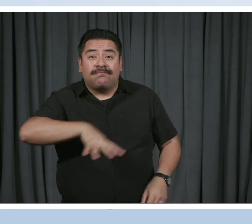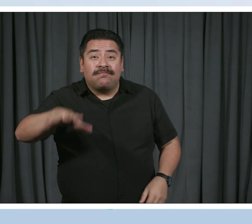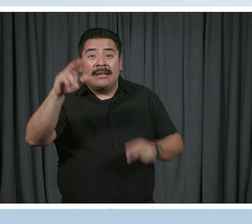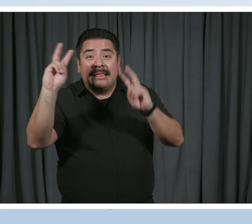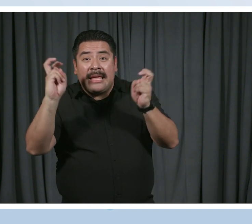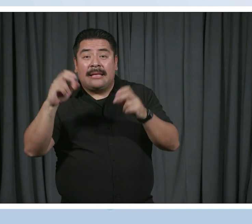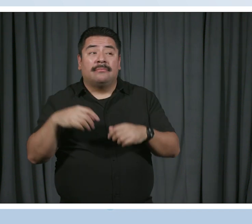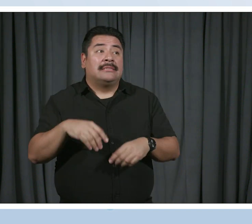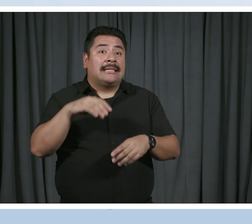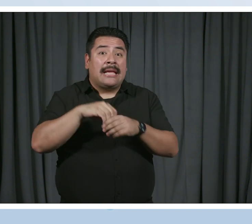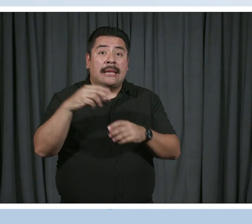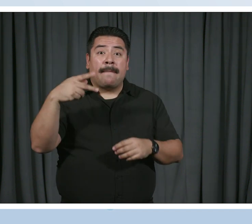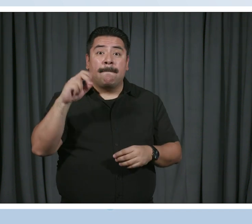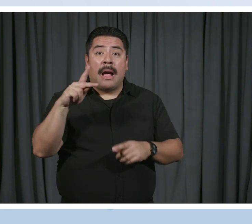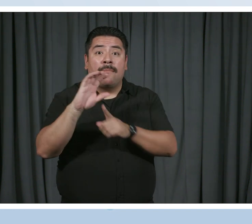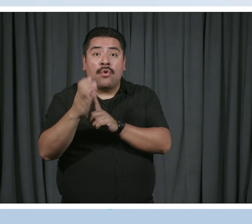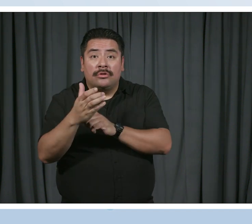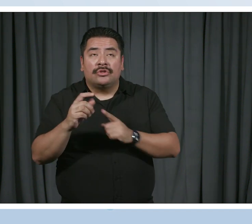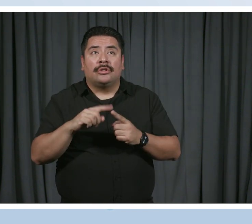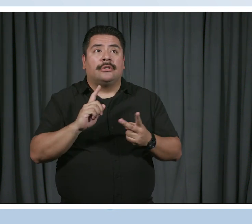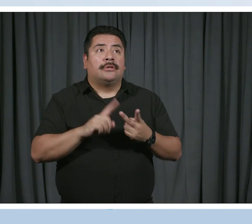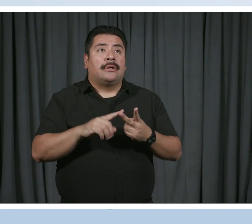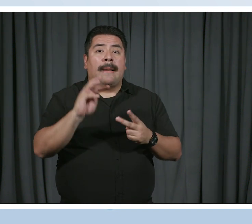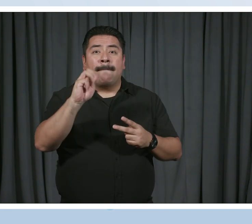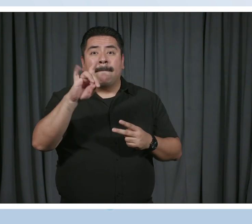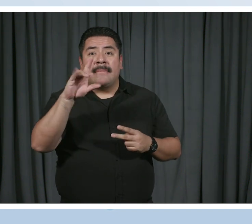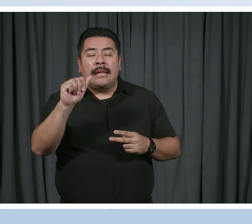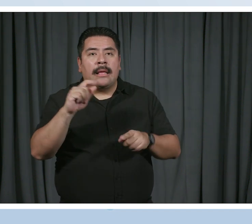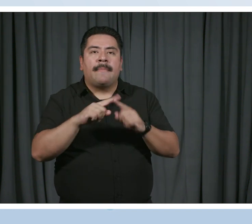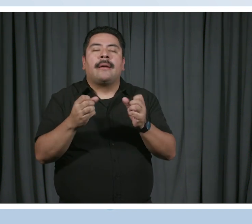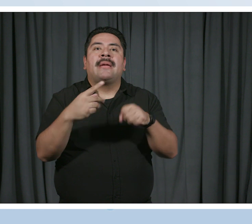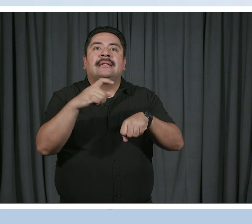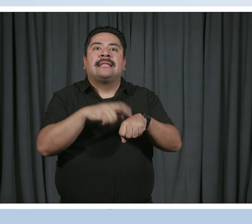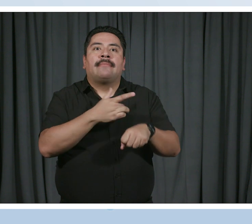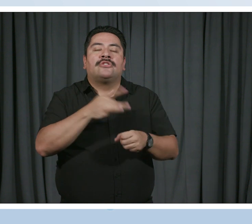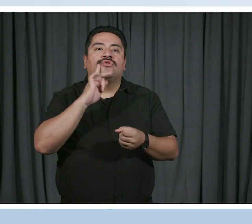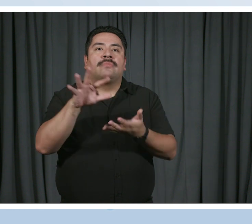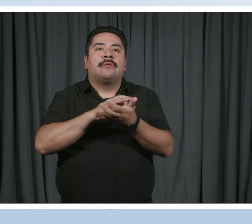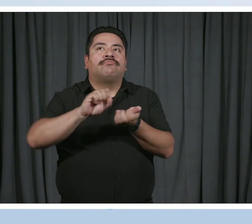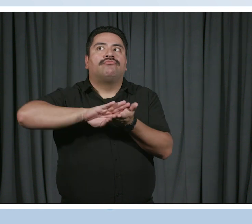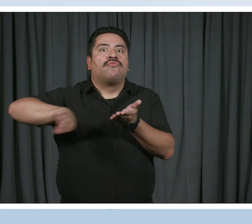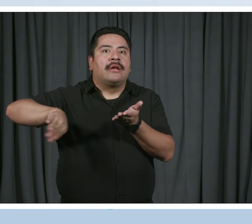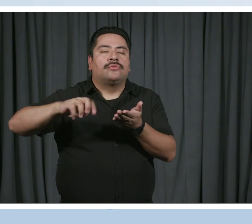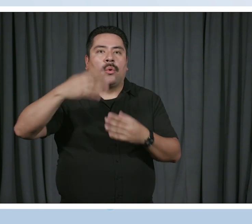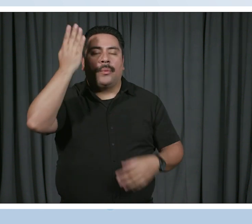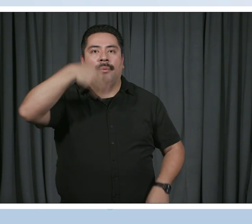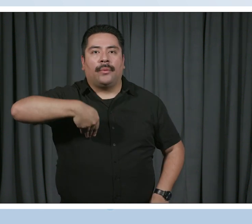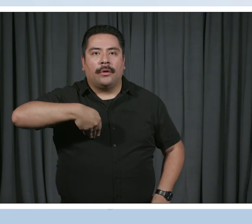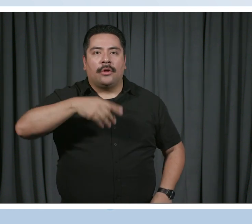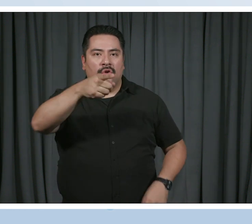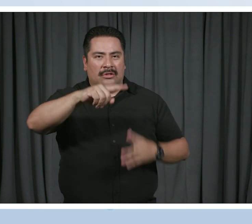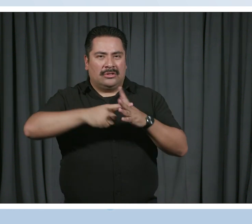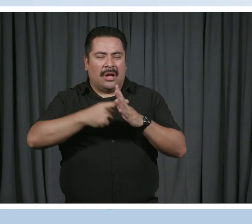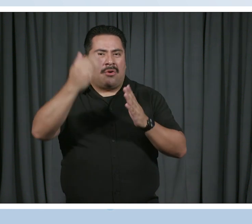And your pop culture, anywhere in media, it's just like it's often erased or made invisible. Once you start knowing and